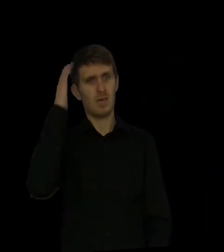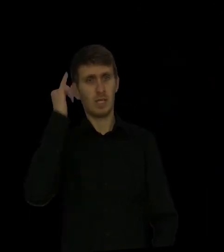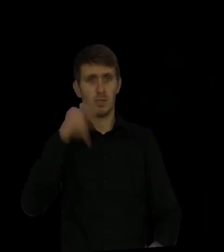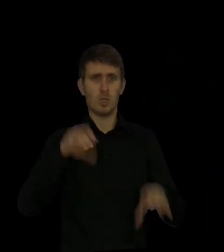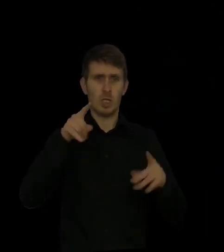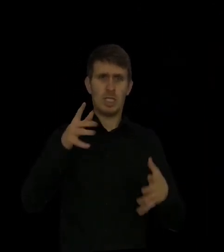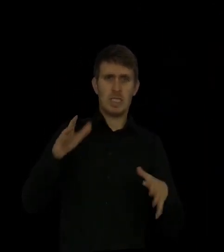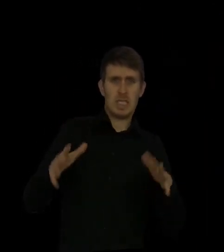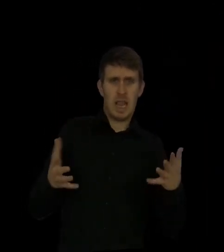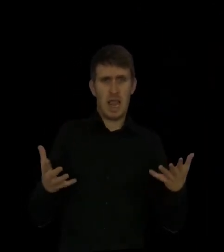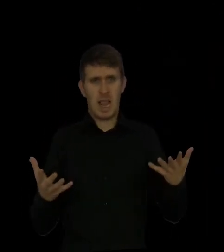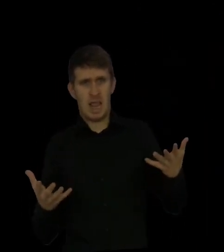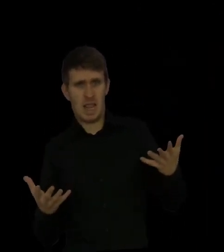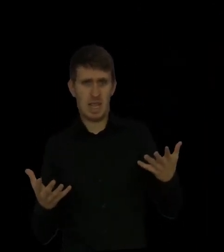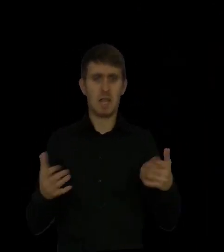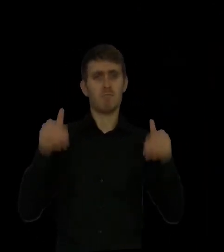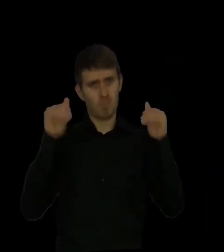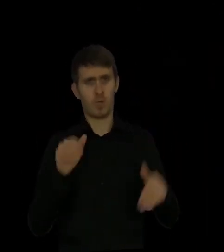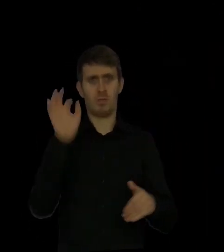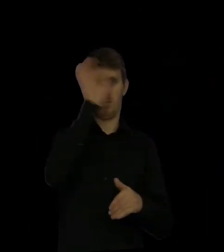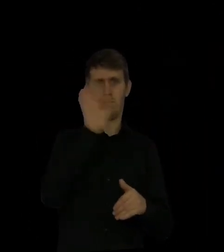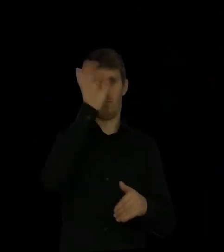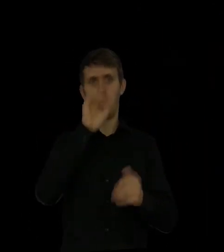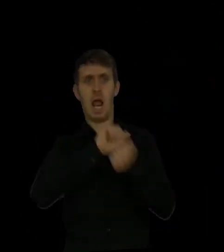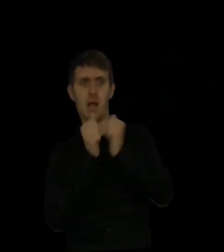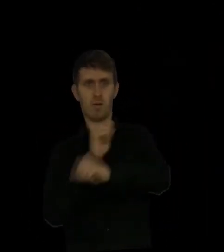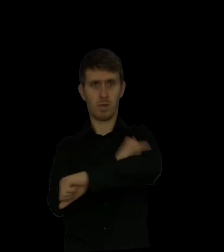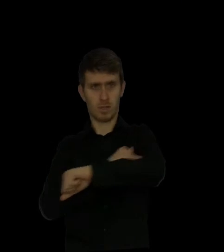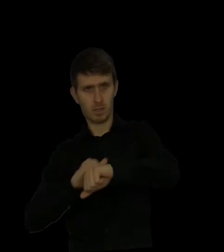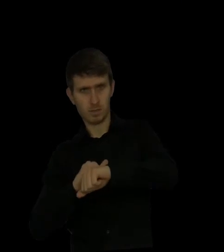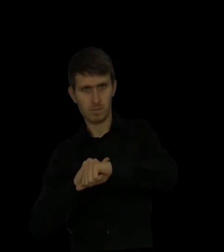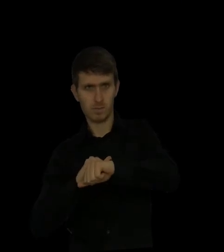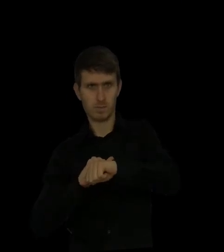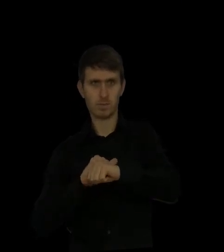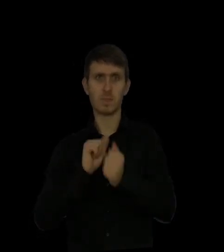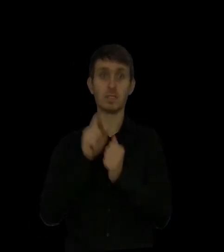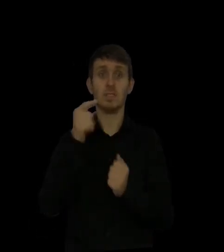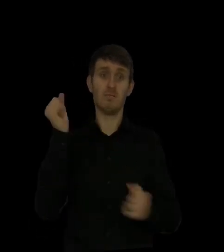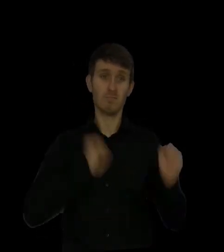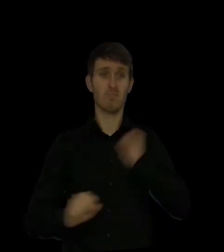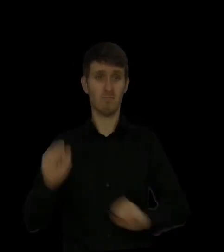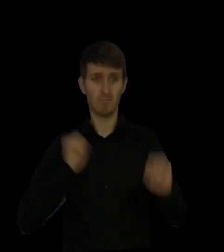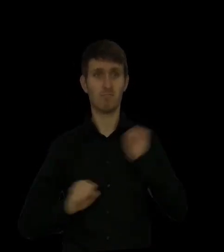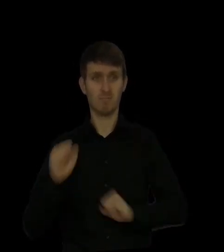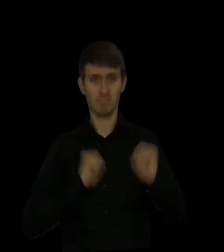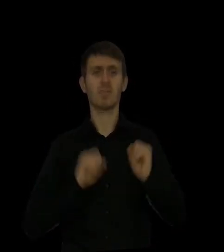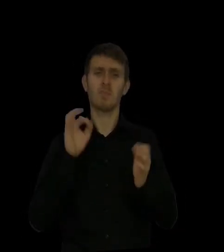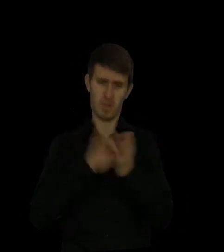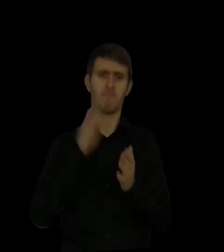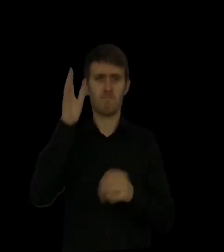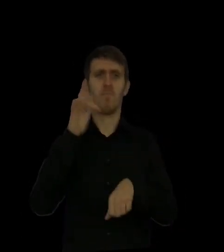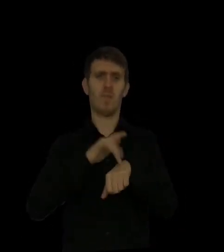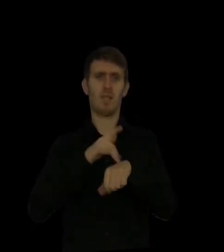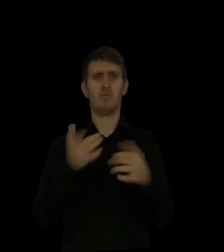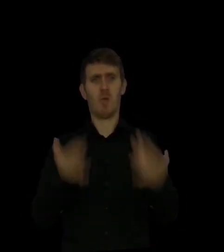And just so you know, if you're a little daunted by this initially, you can always draw the circles, you can always do the number line. And eventually, over time, the more